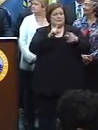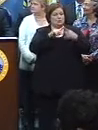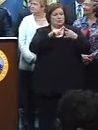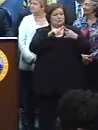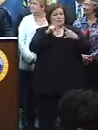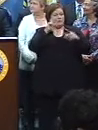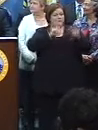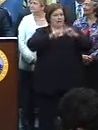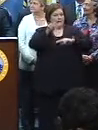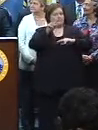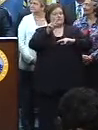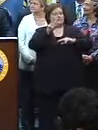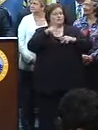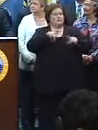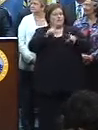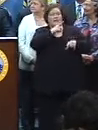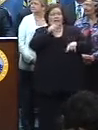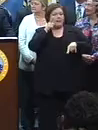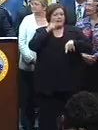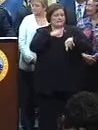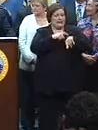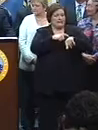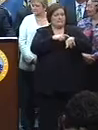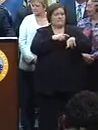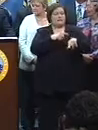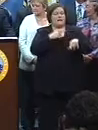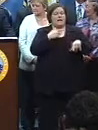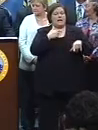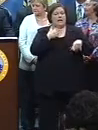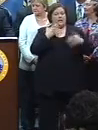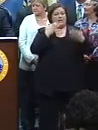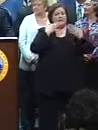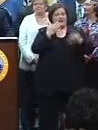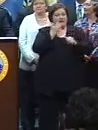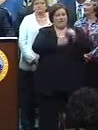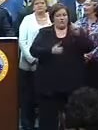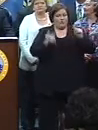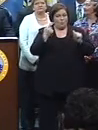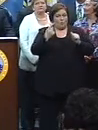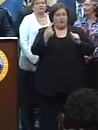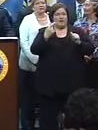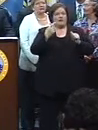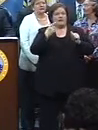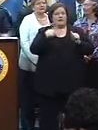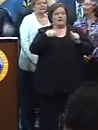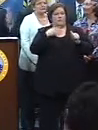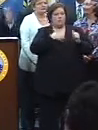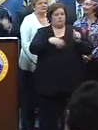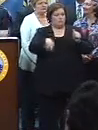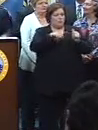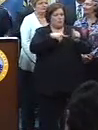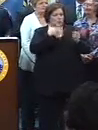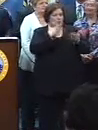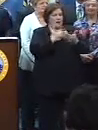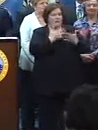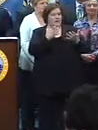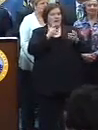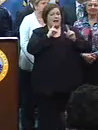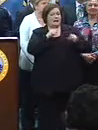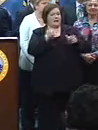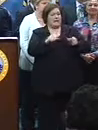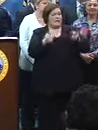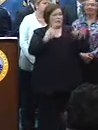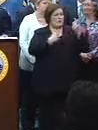move into this Lenten season. So, with that, thank everybody. I wish you all well, and we'll be happy to answer questions